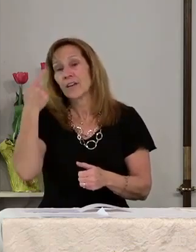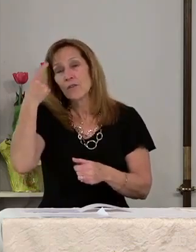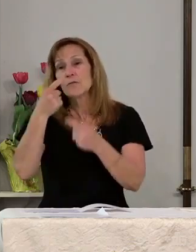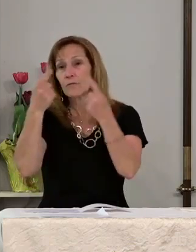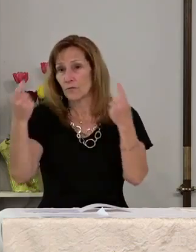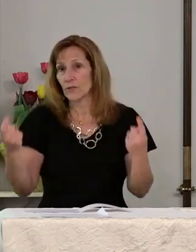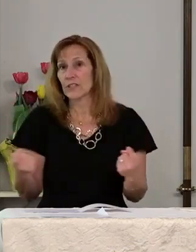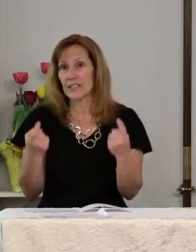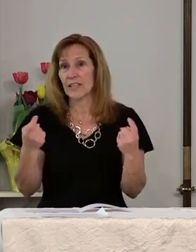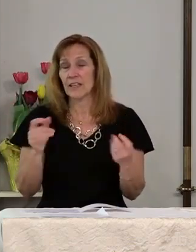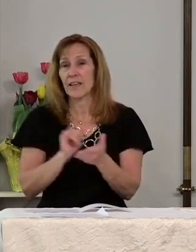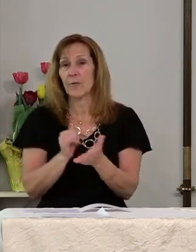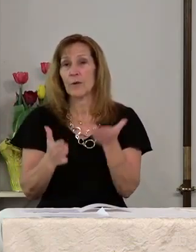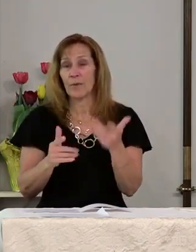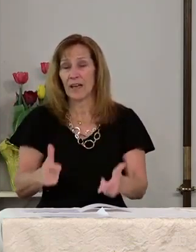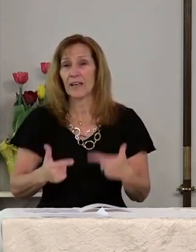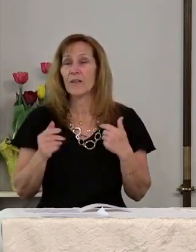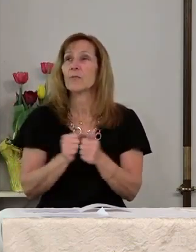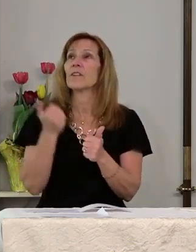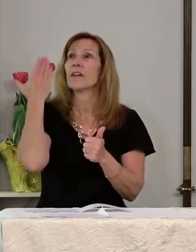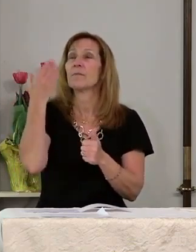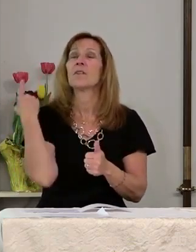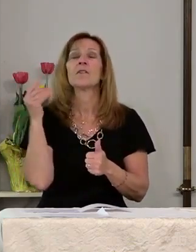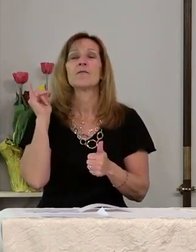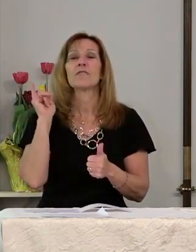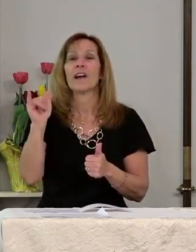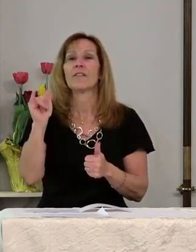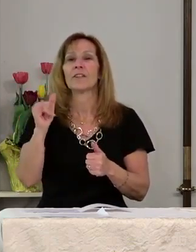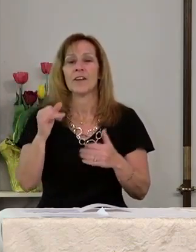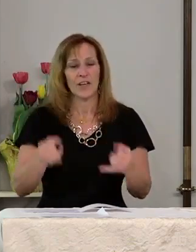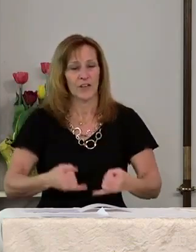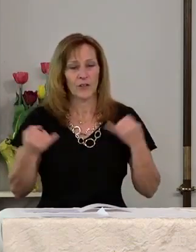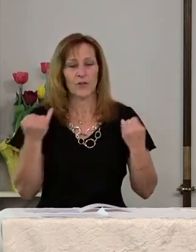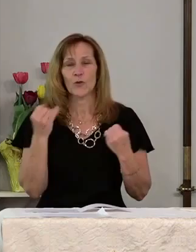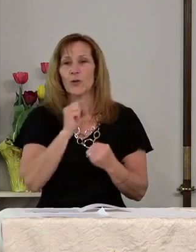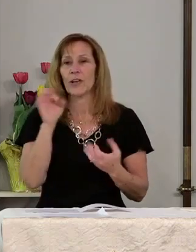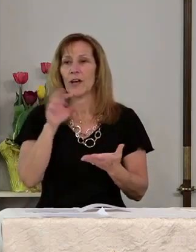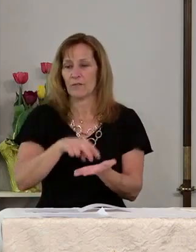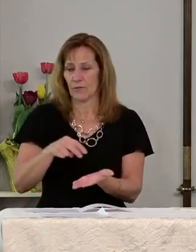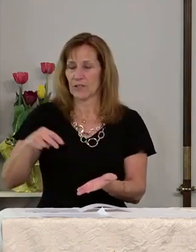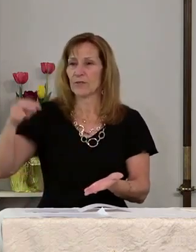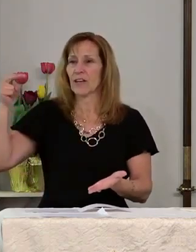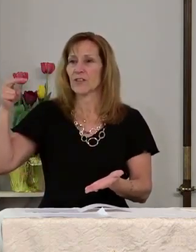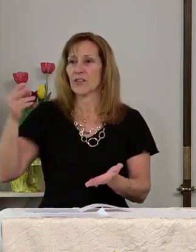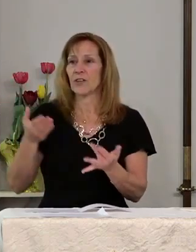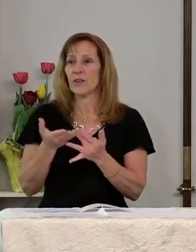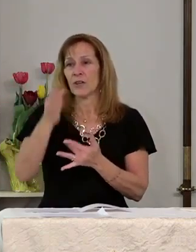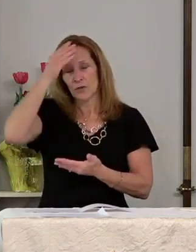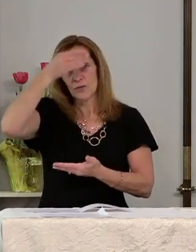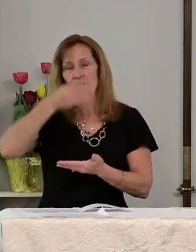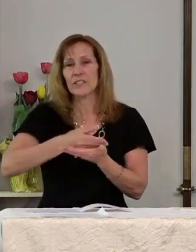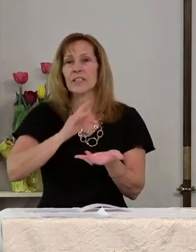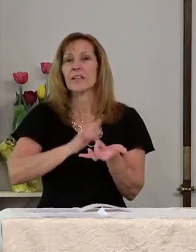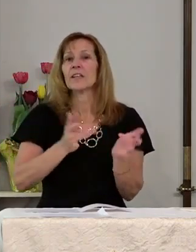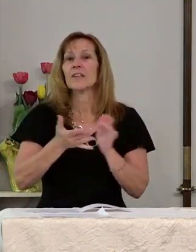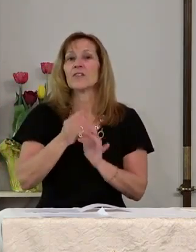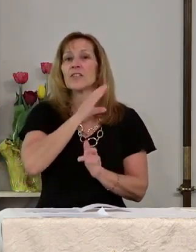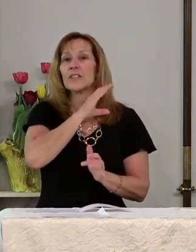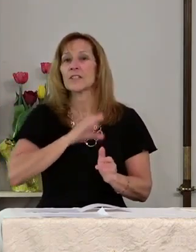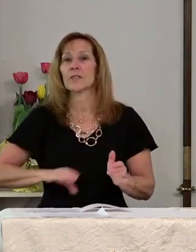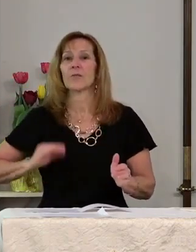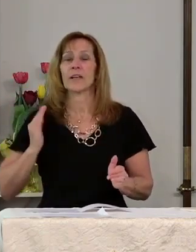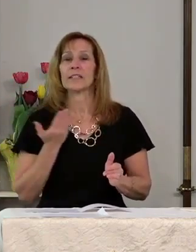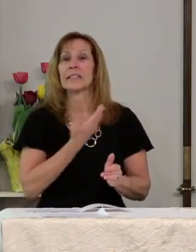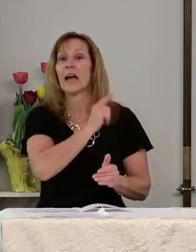that we may live with him forever in the joy of the resurrection. Through your Son, Jesus Christ,